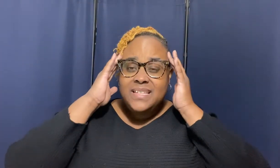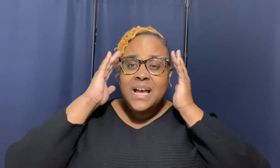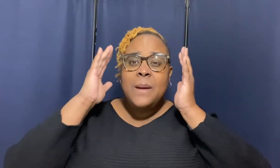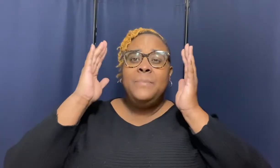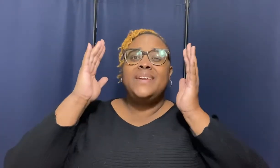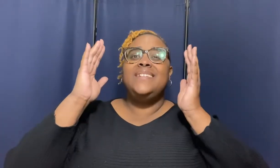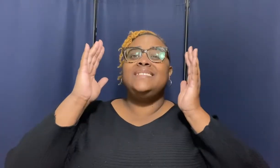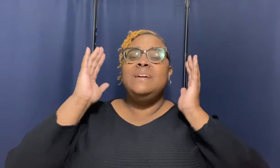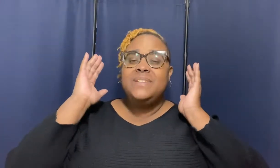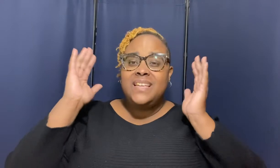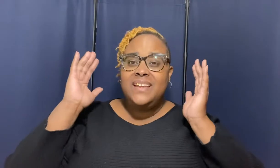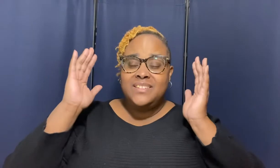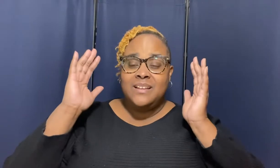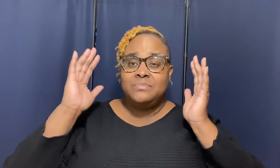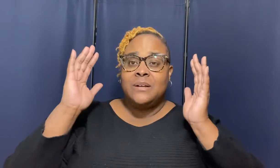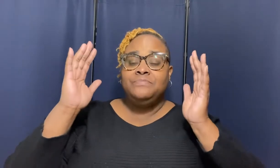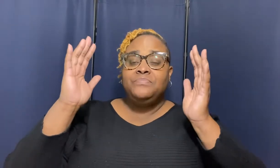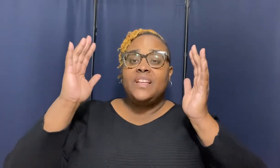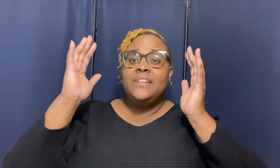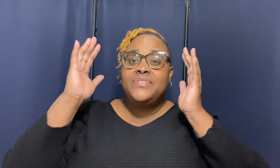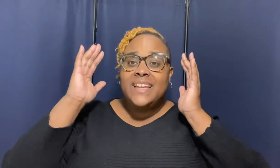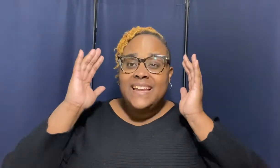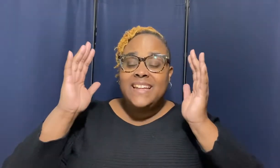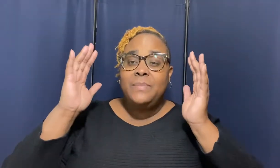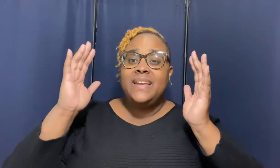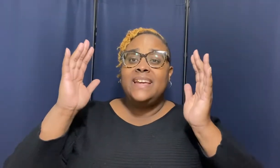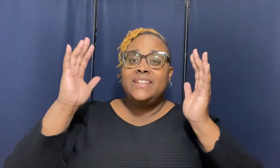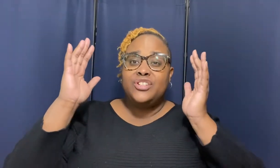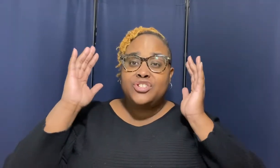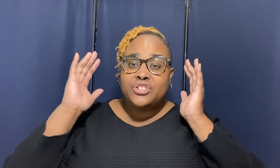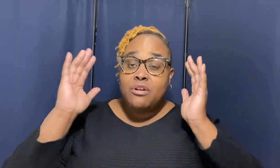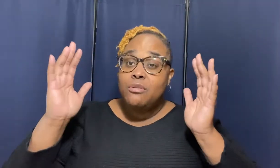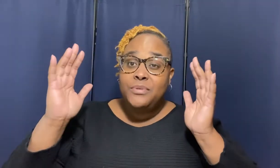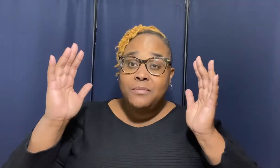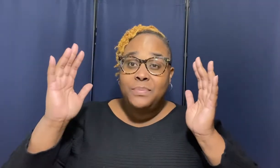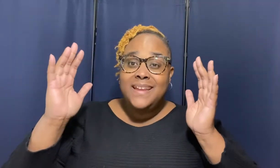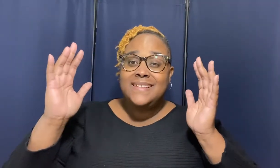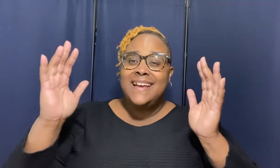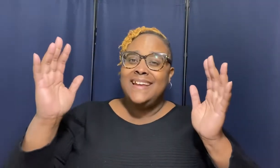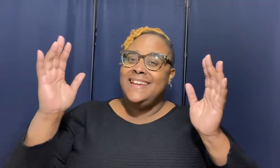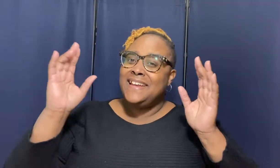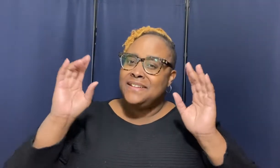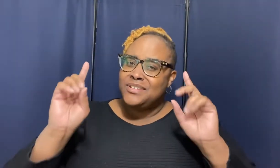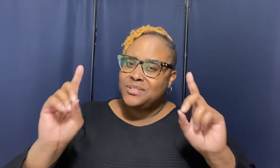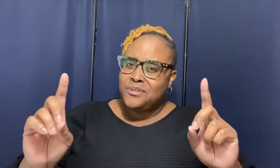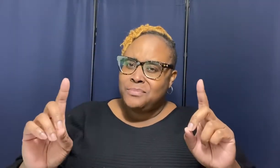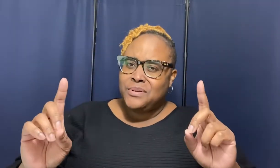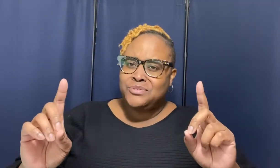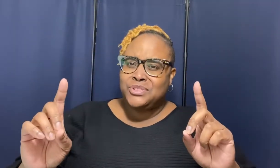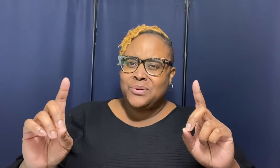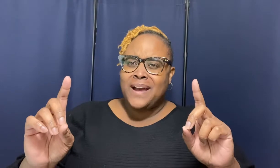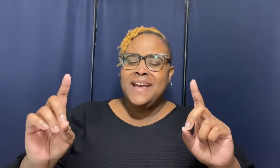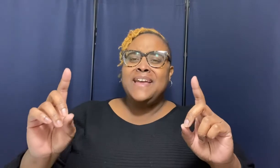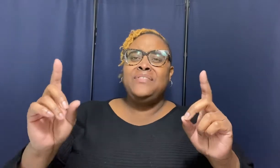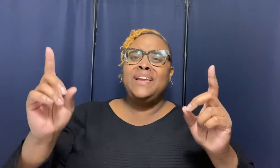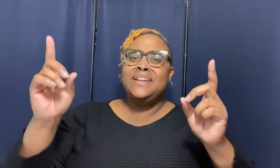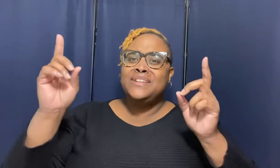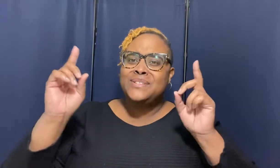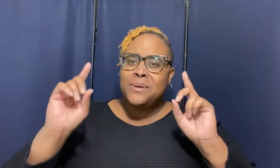because let me tell you something if the enemy can disturb your peace he can disturb your joy if he can disturb